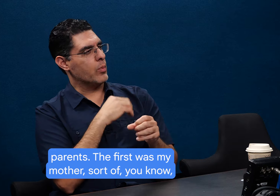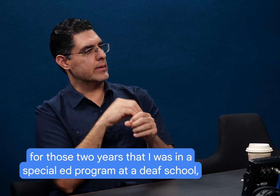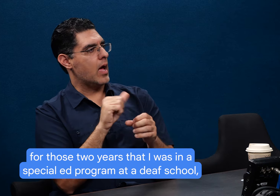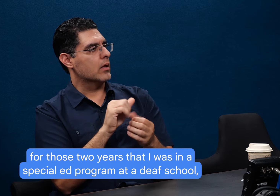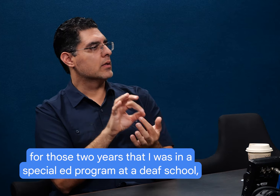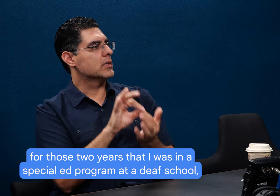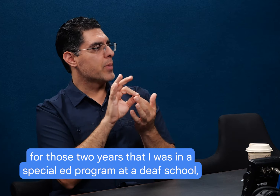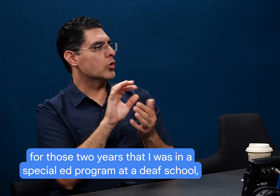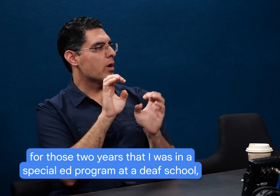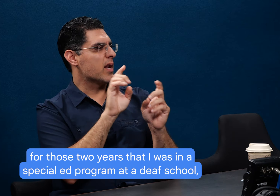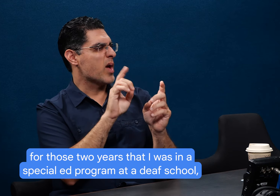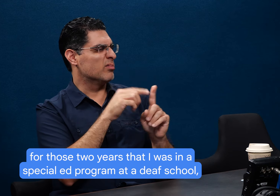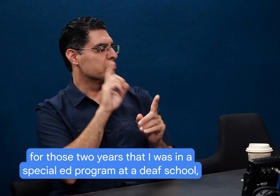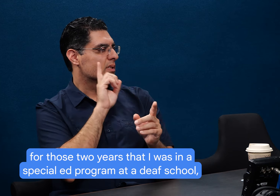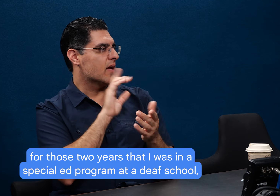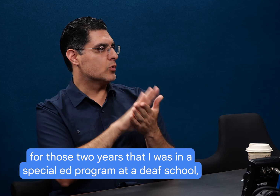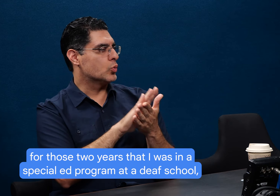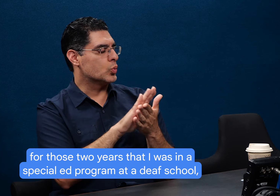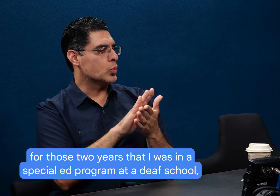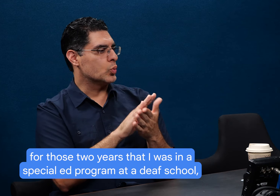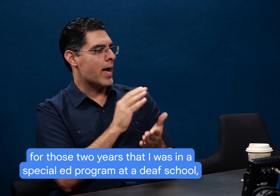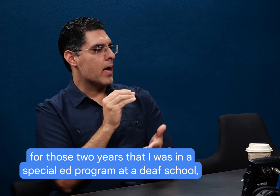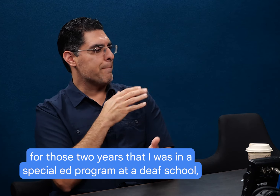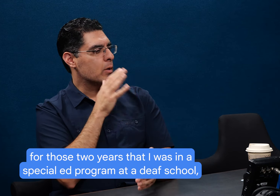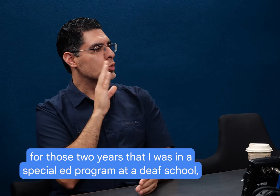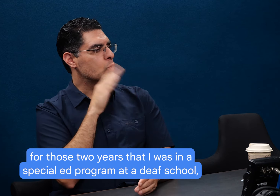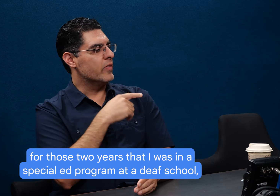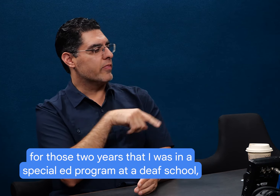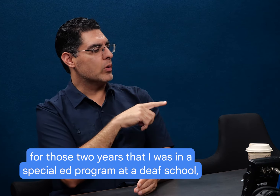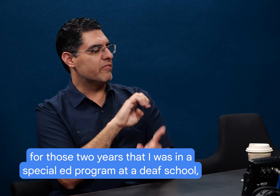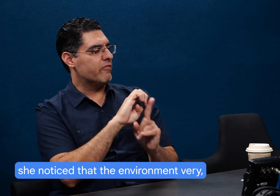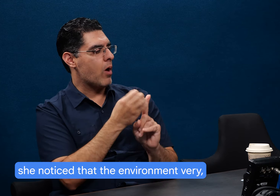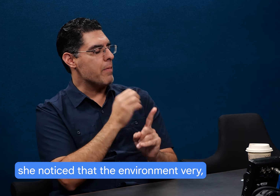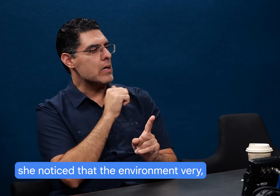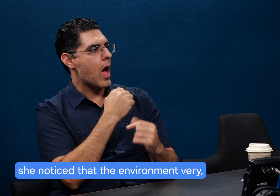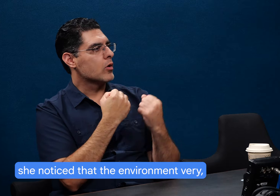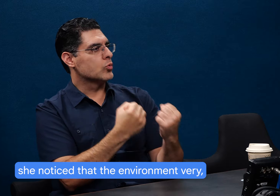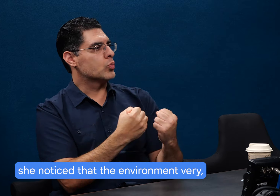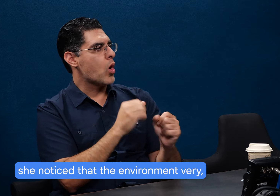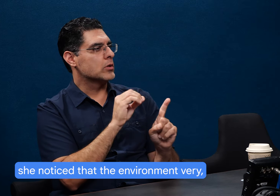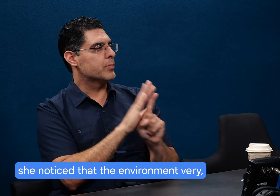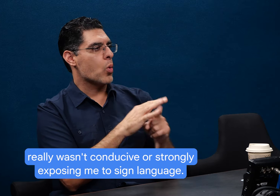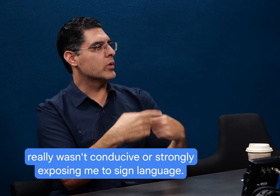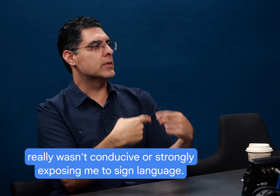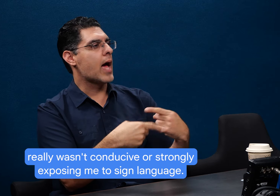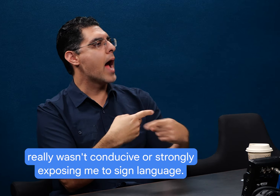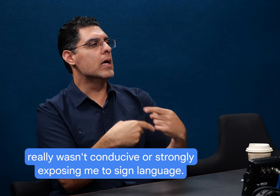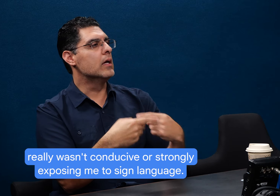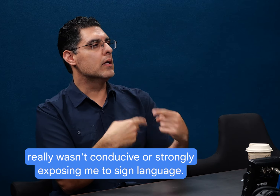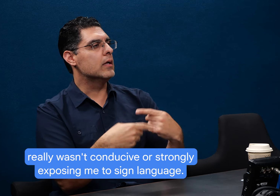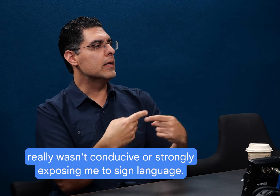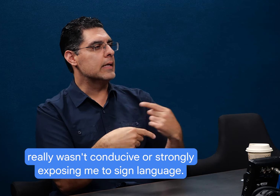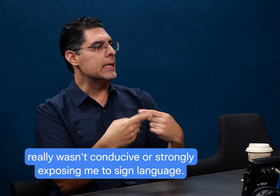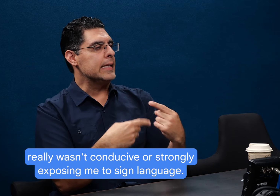of, you know, for those two years that I was in a special ed program at a deaf school, she noticed that the environment really wasn't